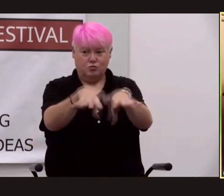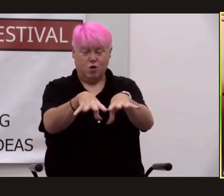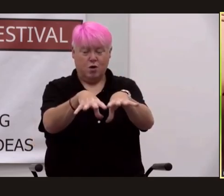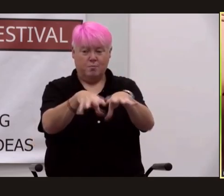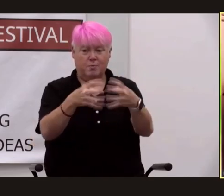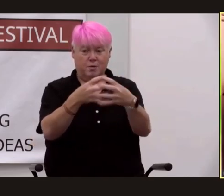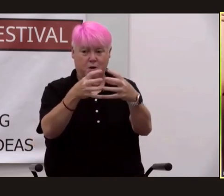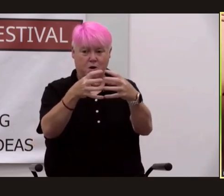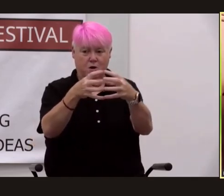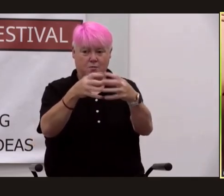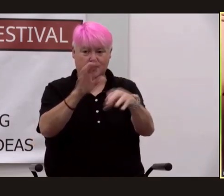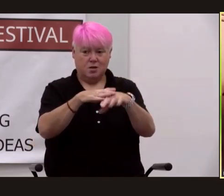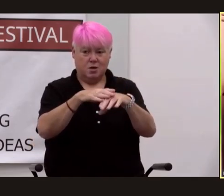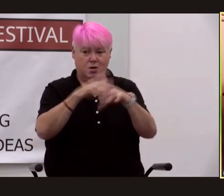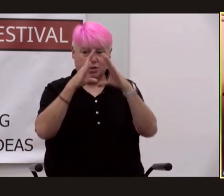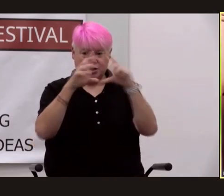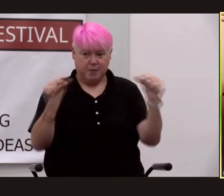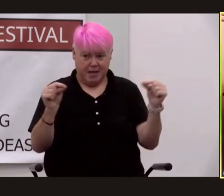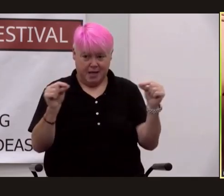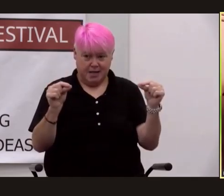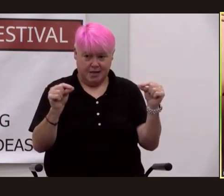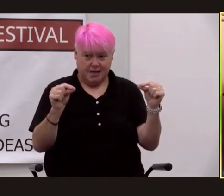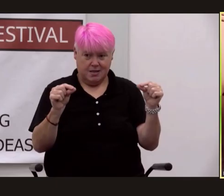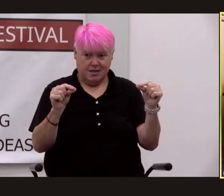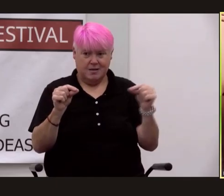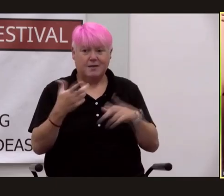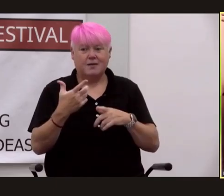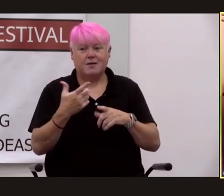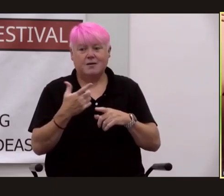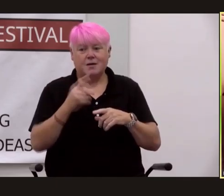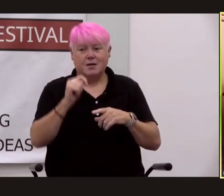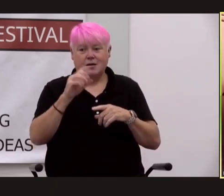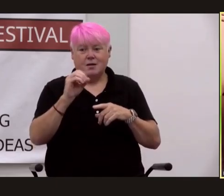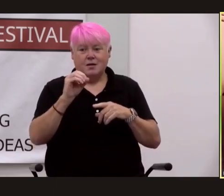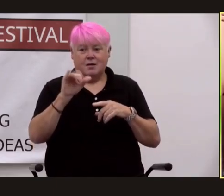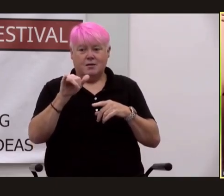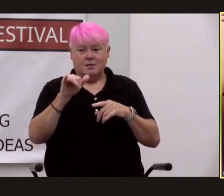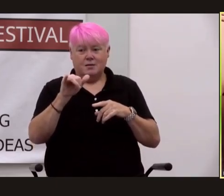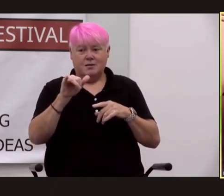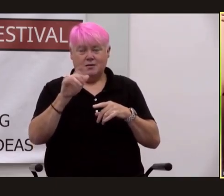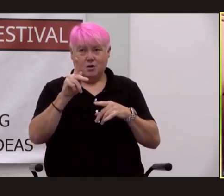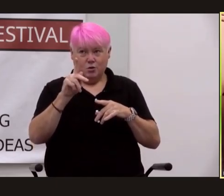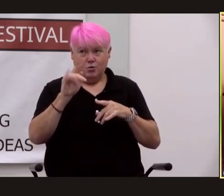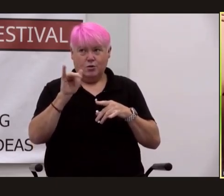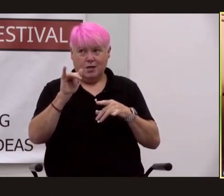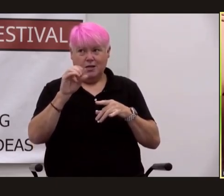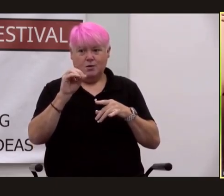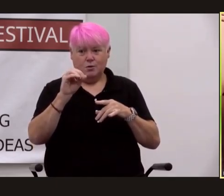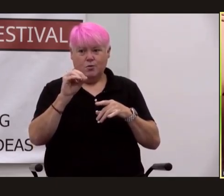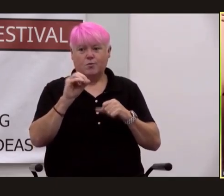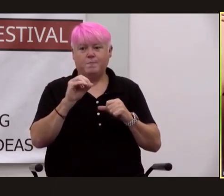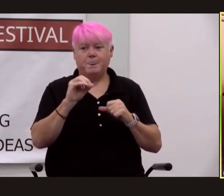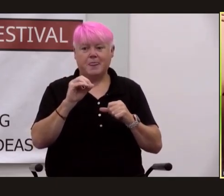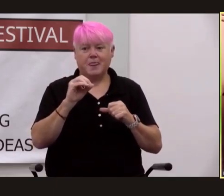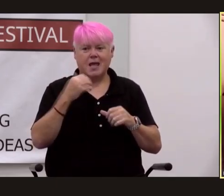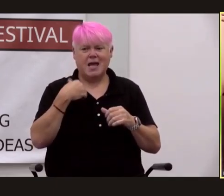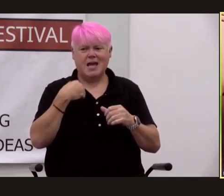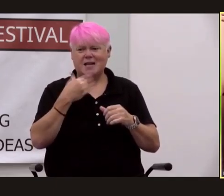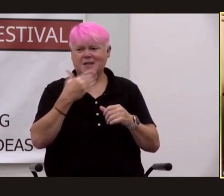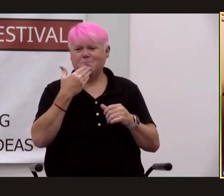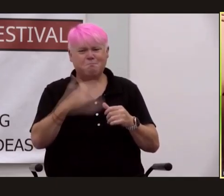bombs on japan in fact tokyo suffered damage as bad as the damage as hiroshima